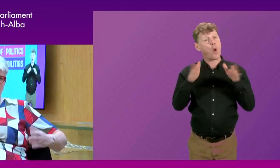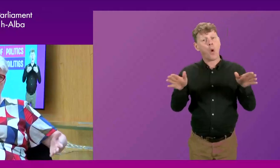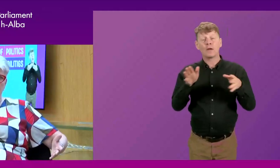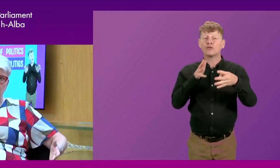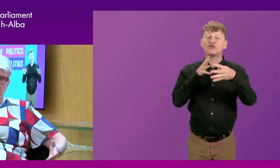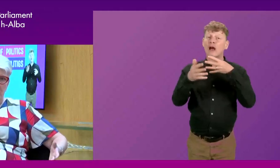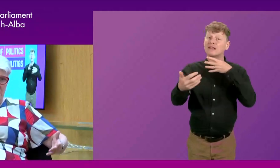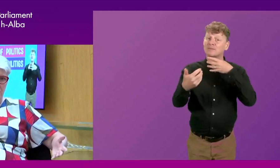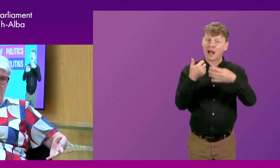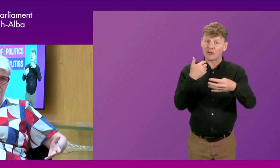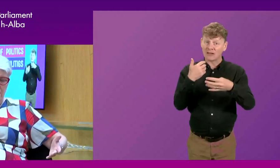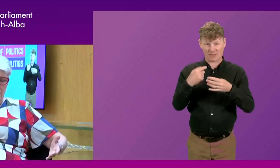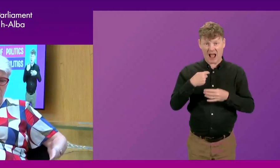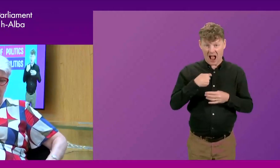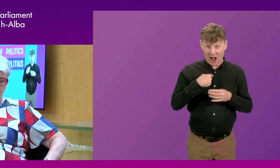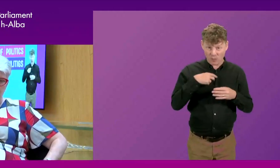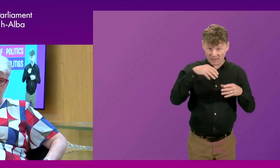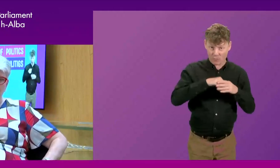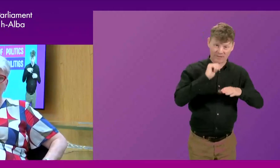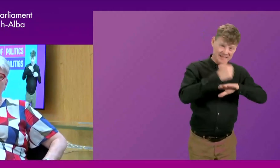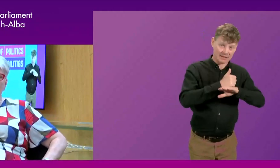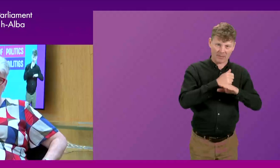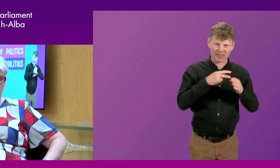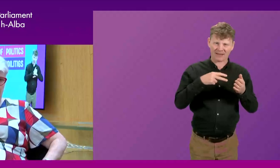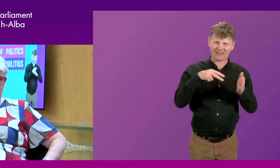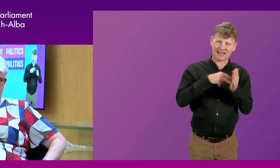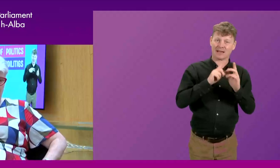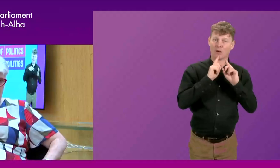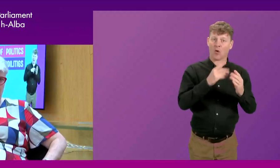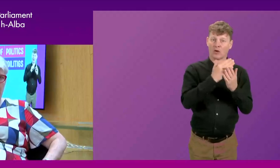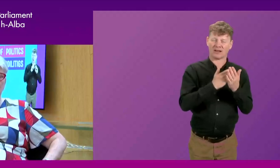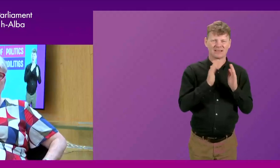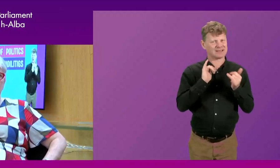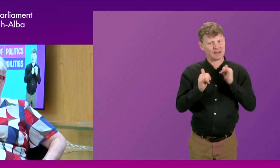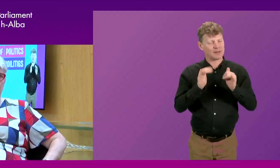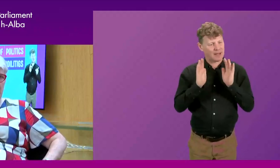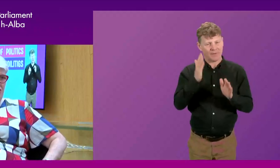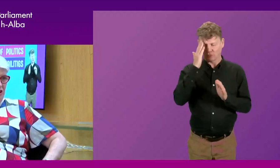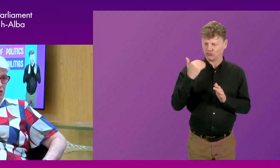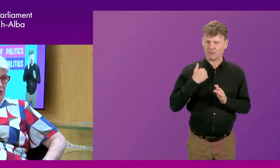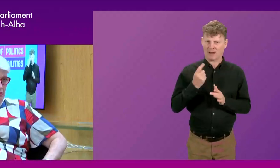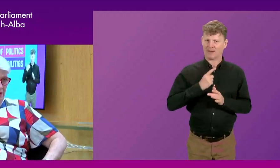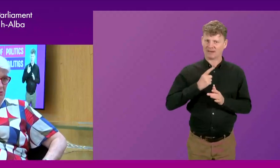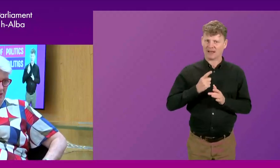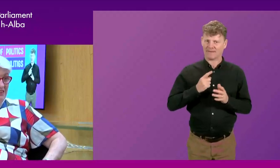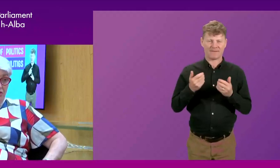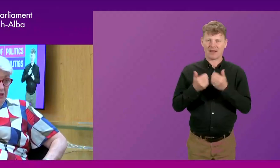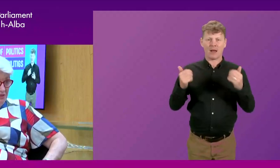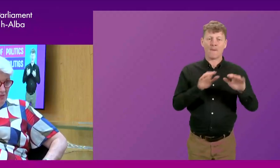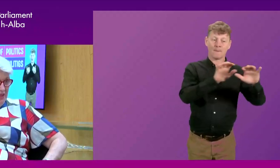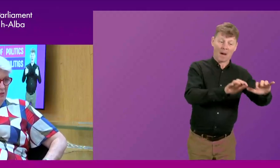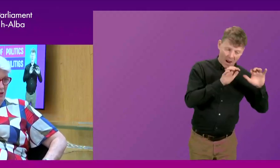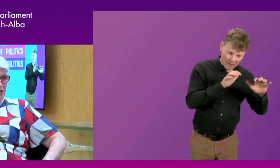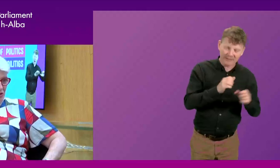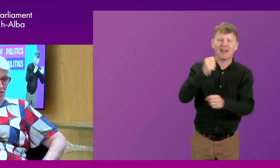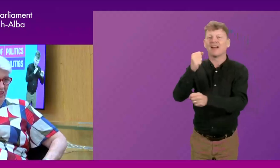even I, who was involved in kind of setting up the standing orders, have to remind myself sometimes to differentiate between the Parliament and Government,